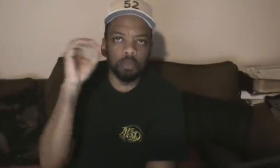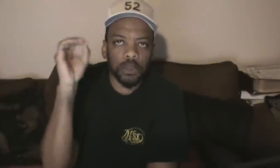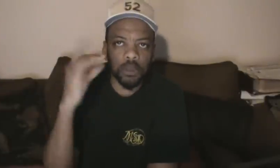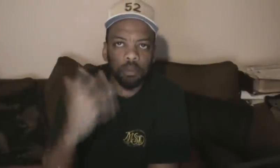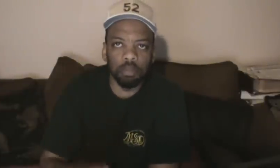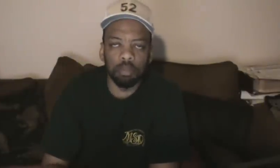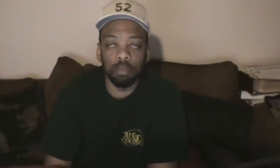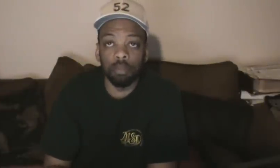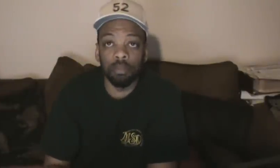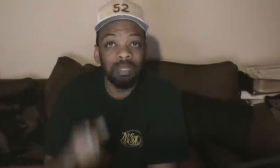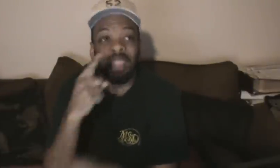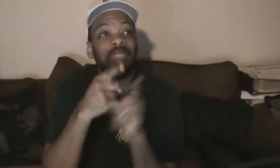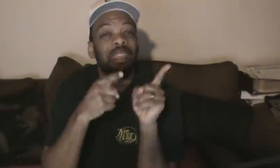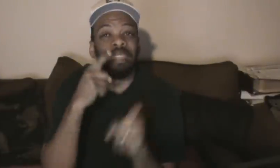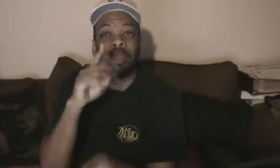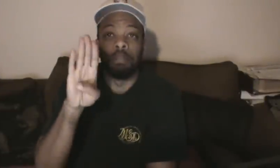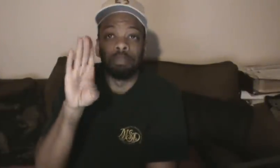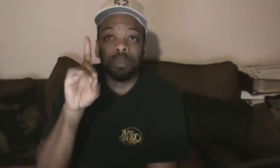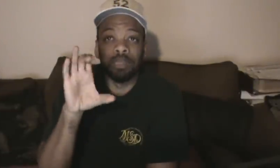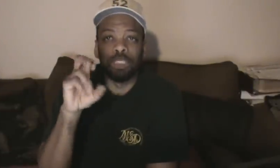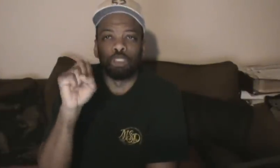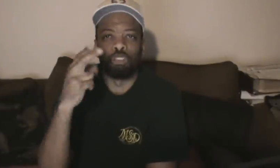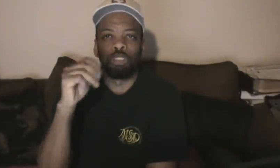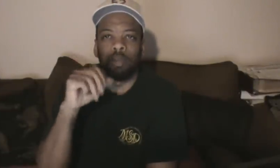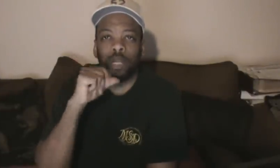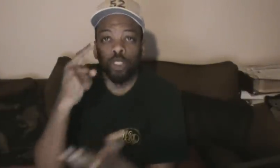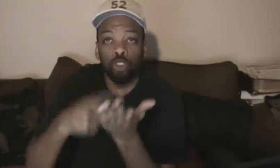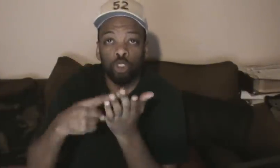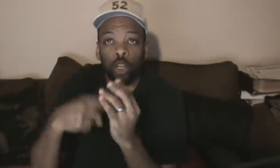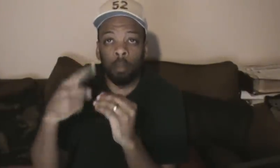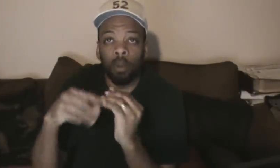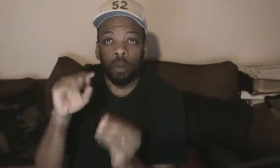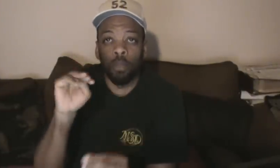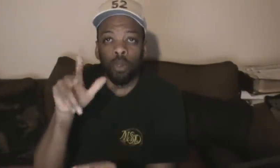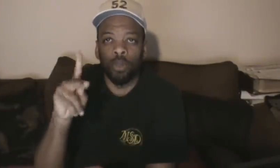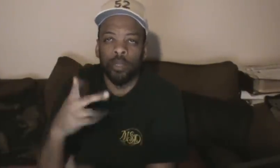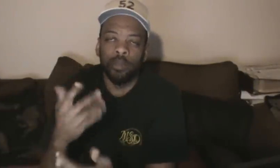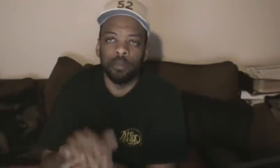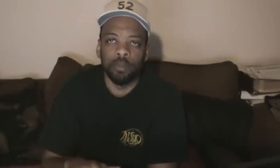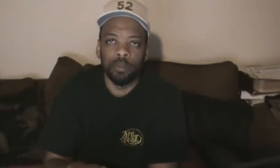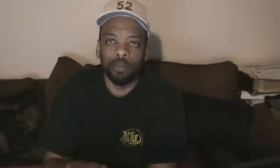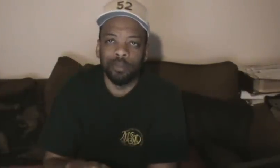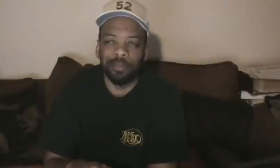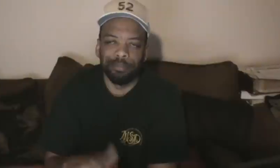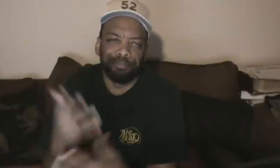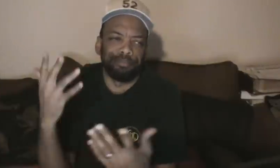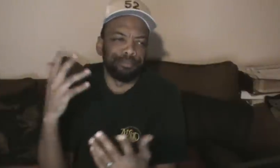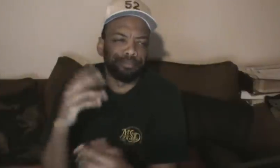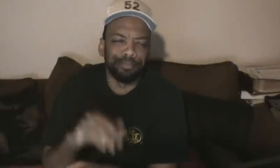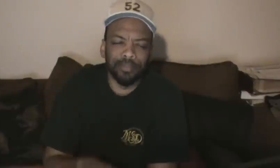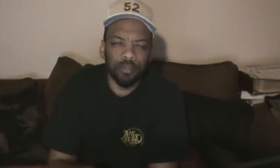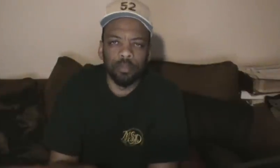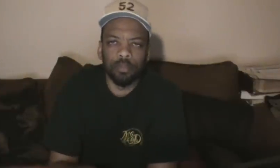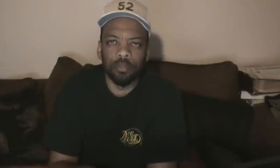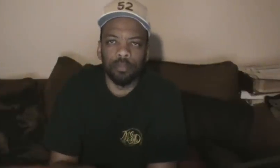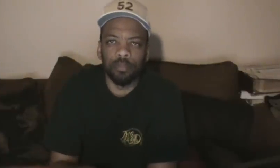See those cool gadgets? And that sleep TV? We'll now get the technology you need to power them at a great price from